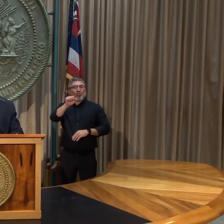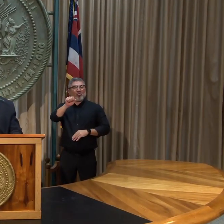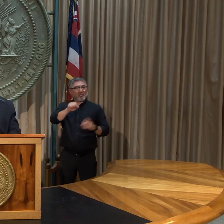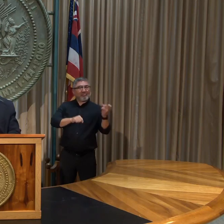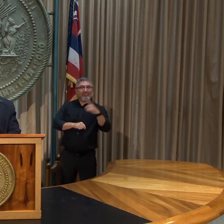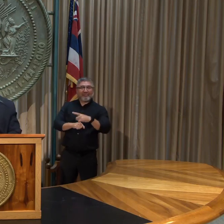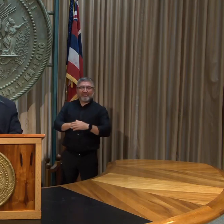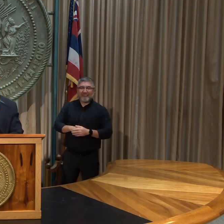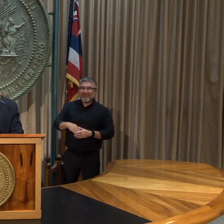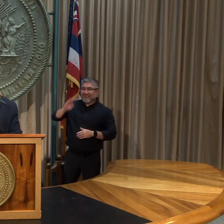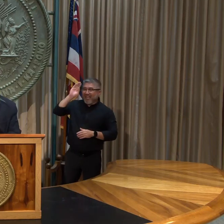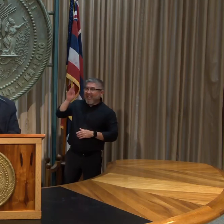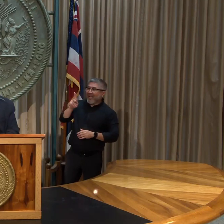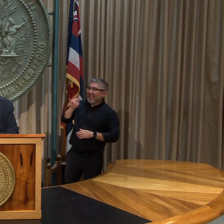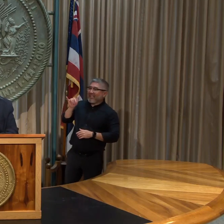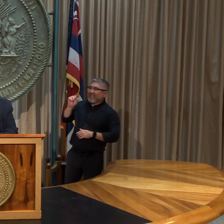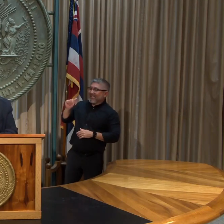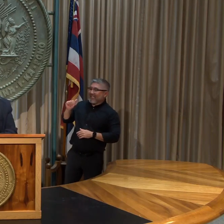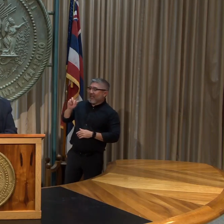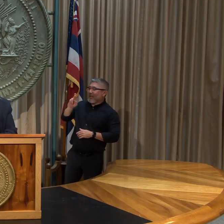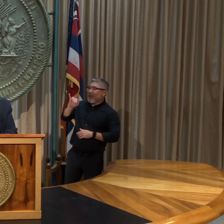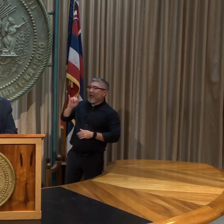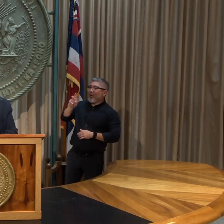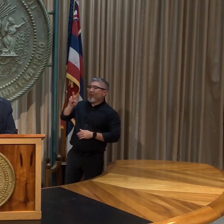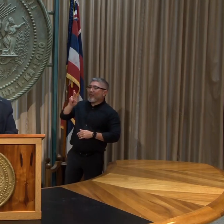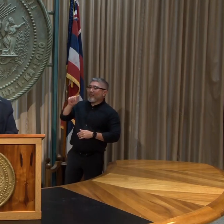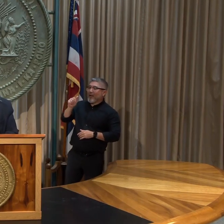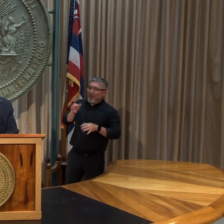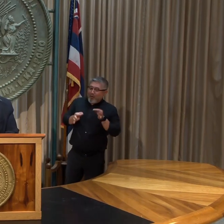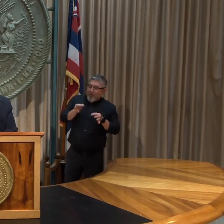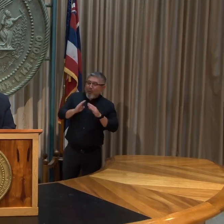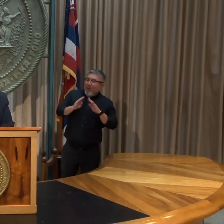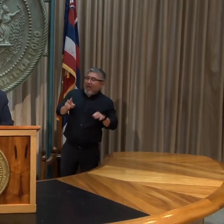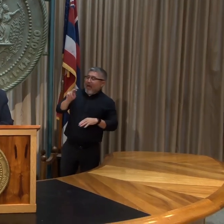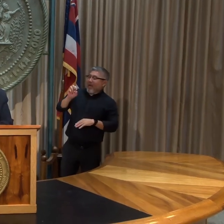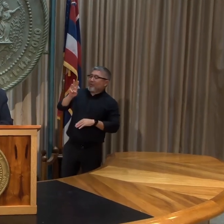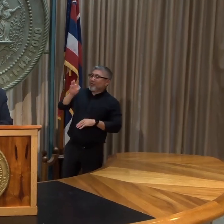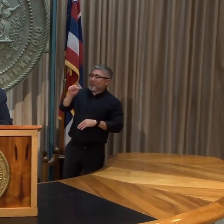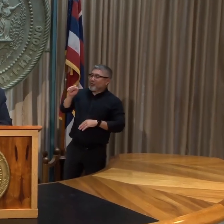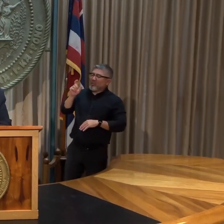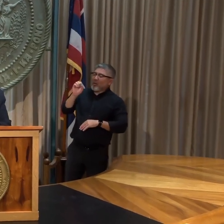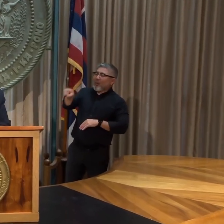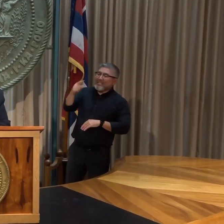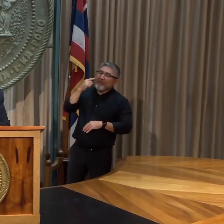Hi, Tia Rivera with Courthouse News. This is to Governor Green.